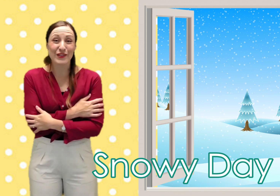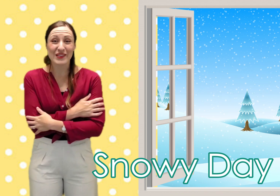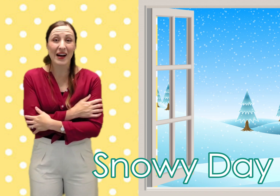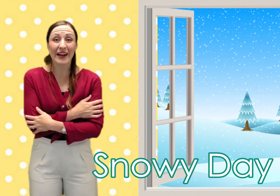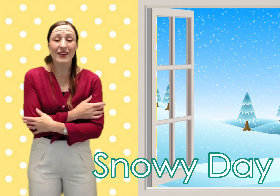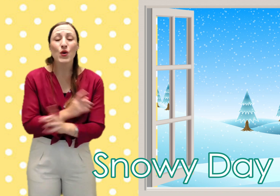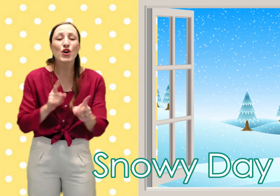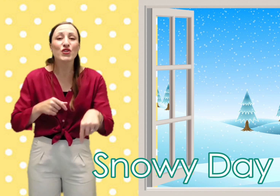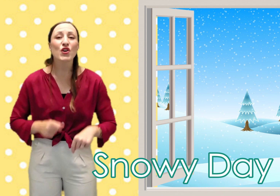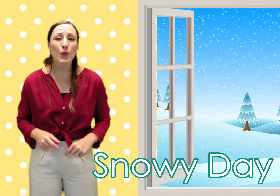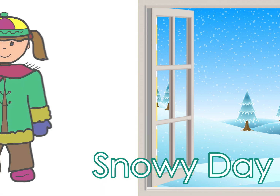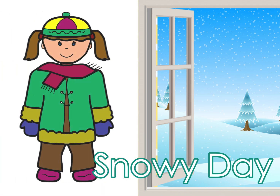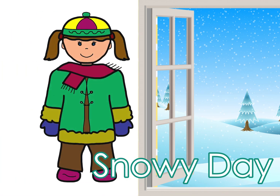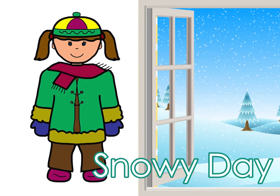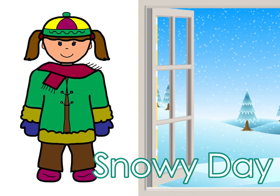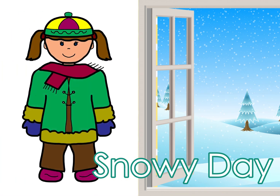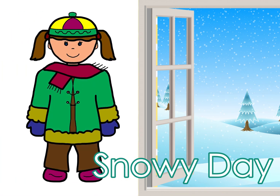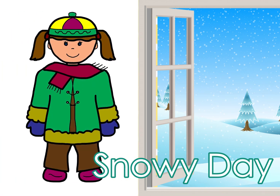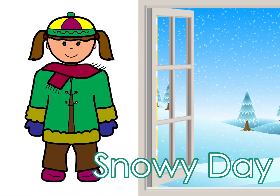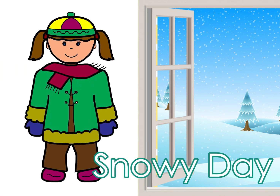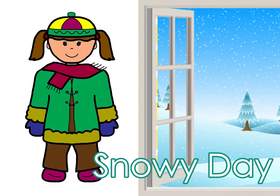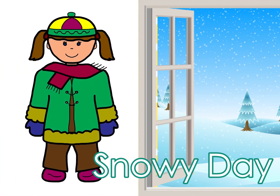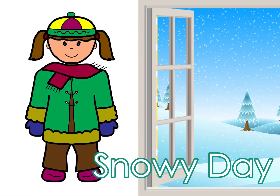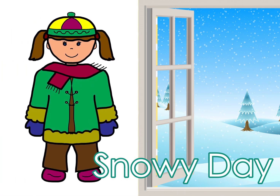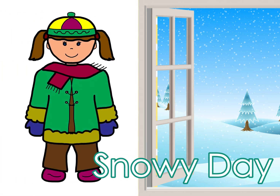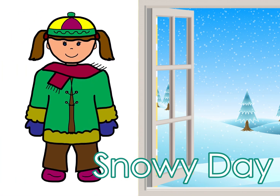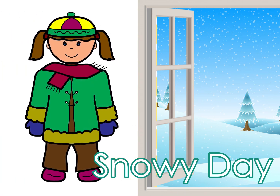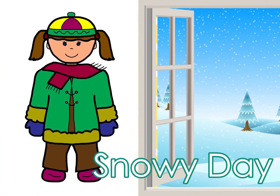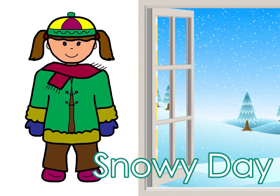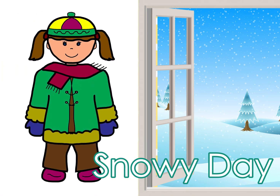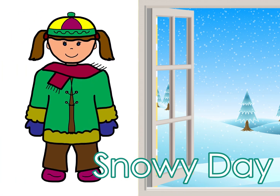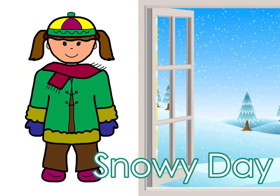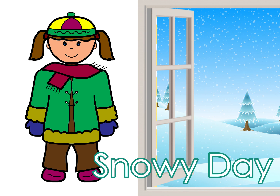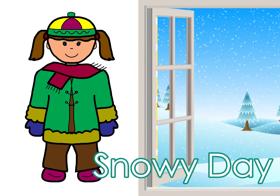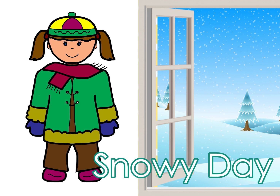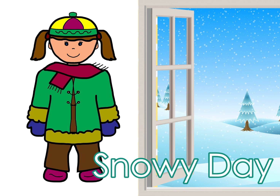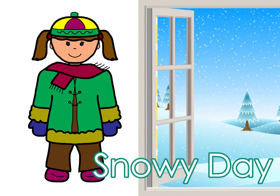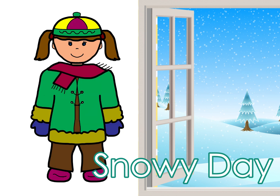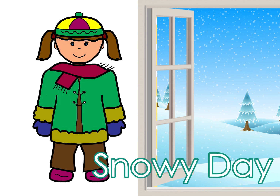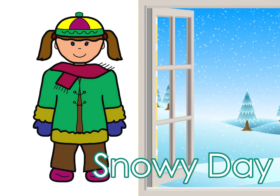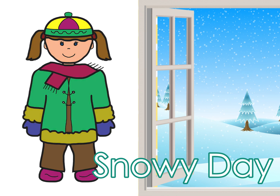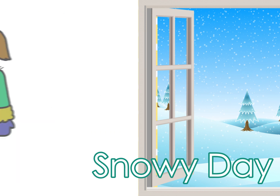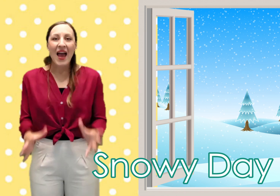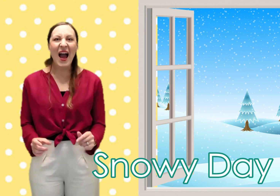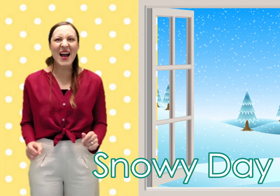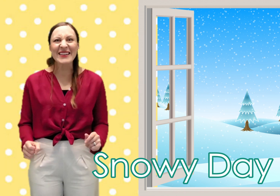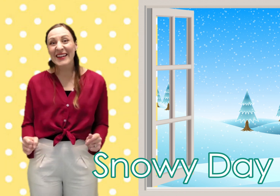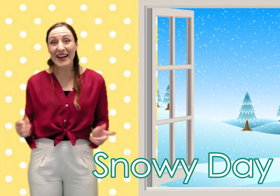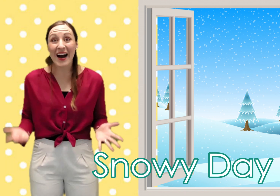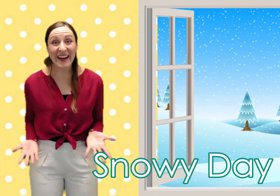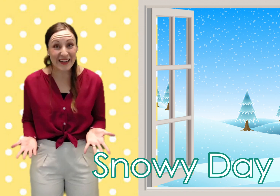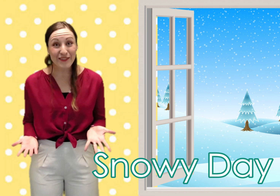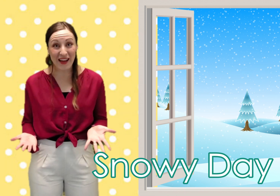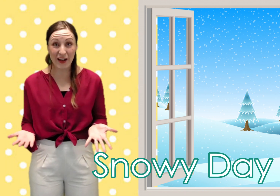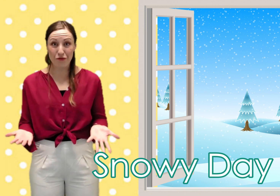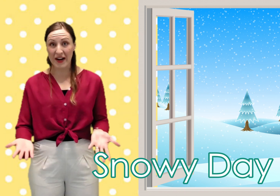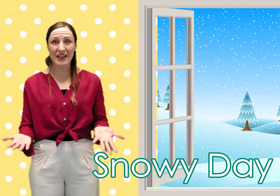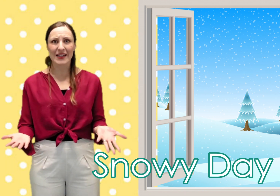outside so we need to make sure that we wrap up before we go out and kind of like a rainy